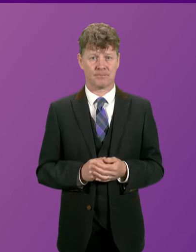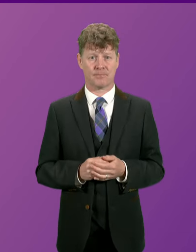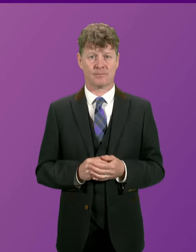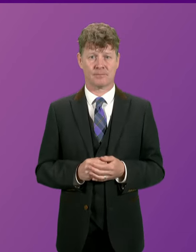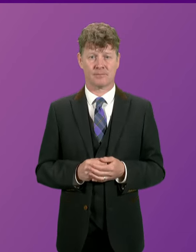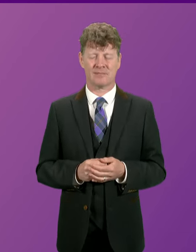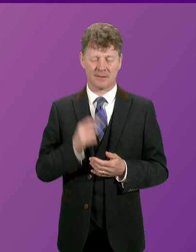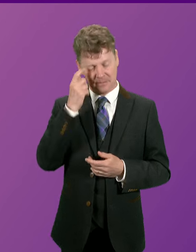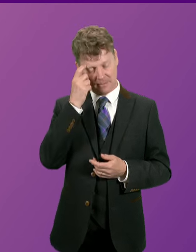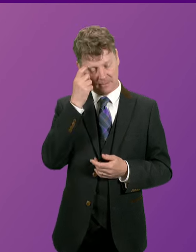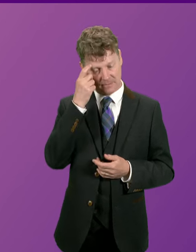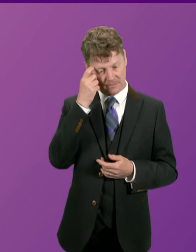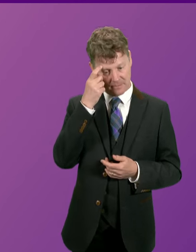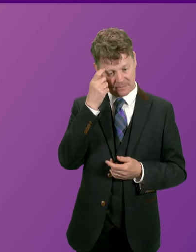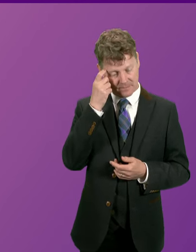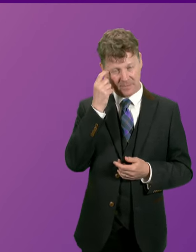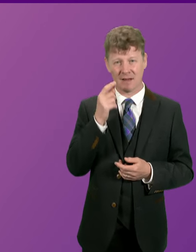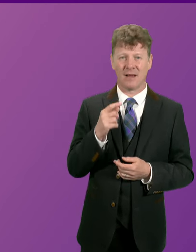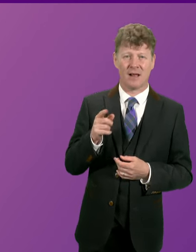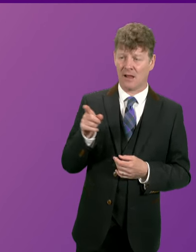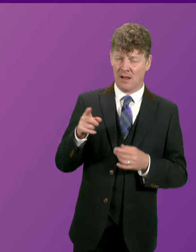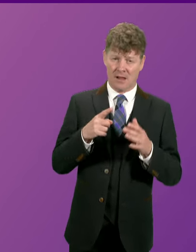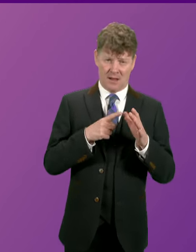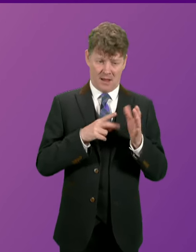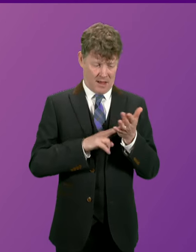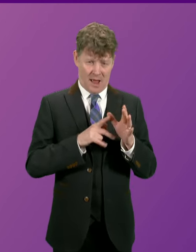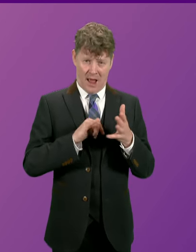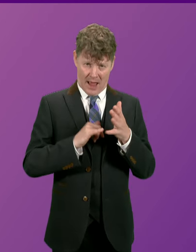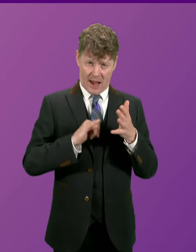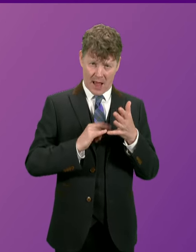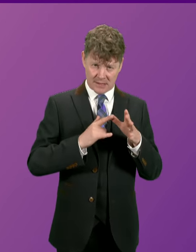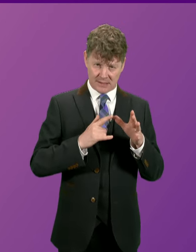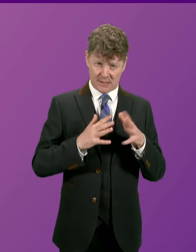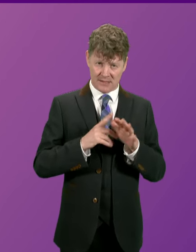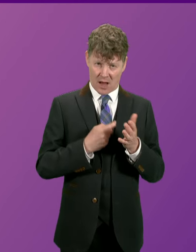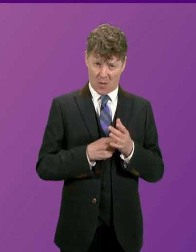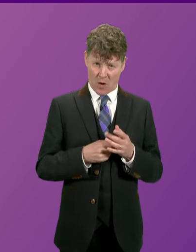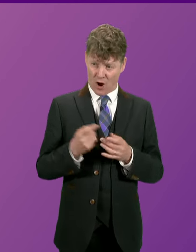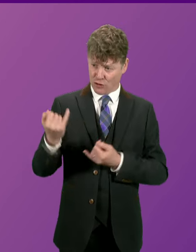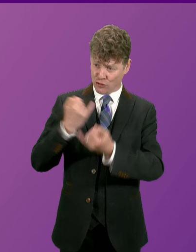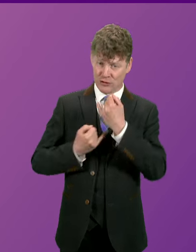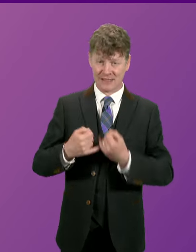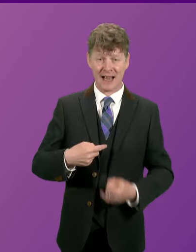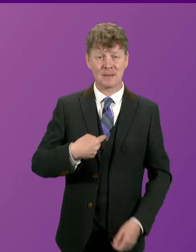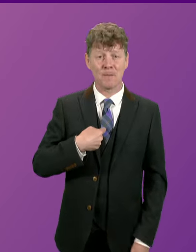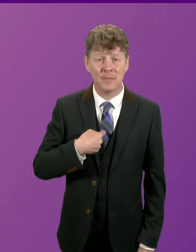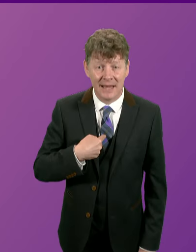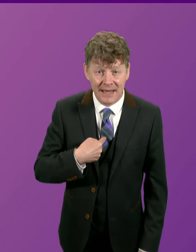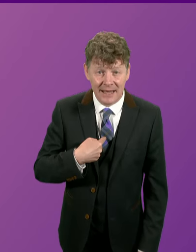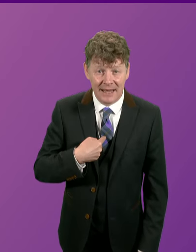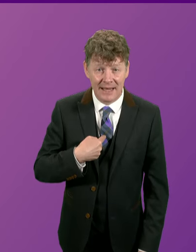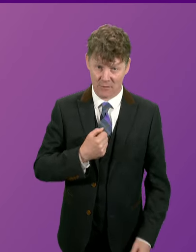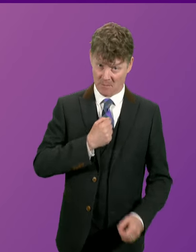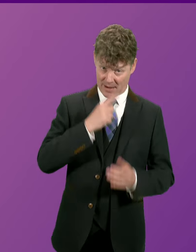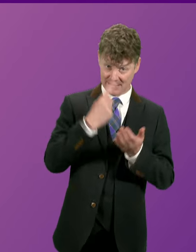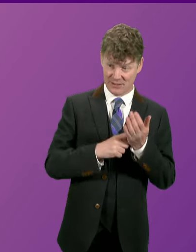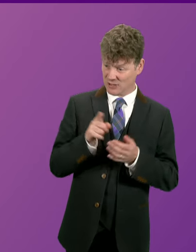I think it's a bit rich for Anna Sarwar to come here and to criticise me for decisions I've taken when he